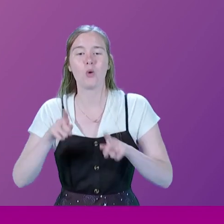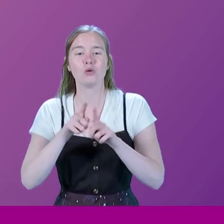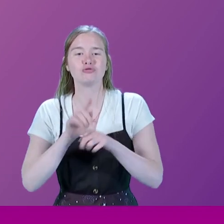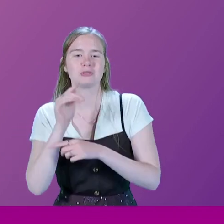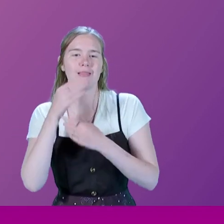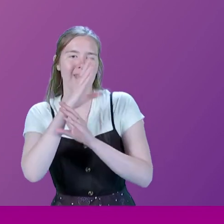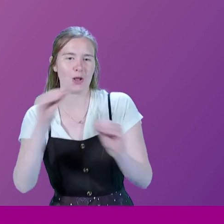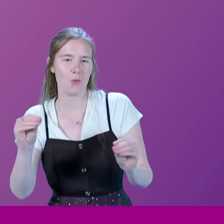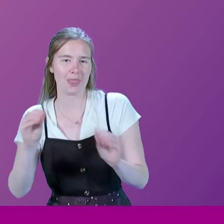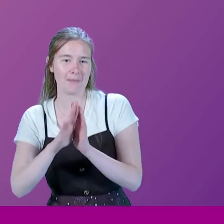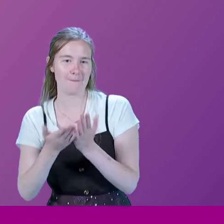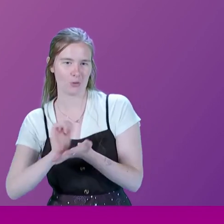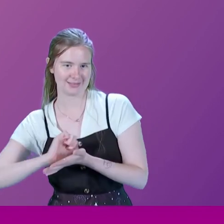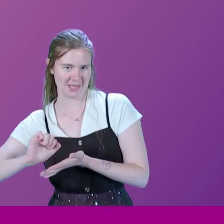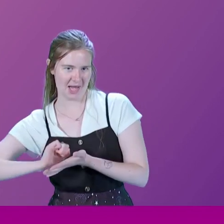books.